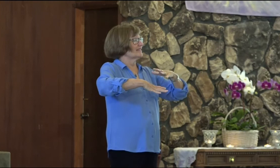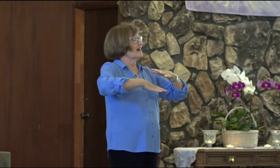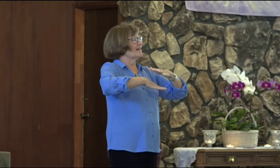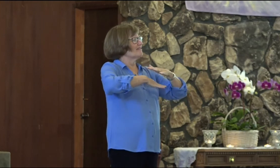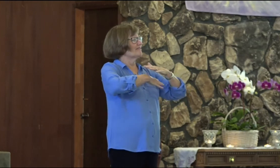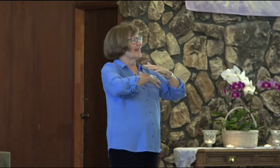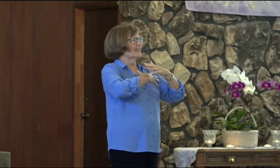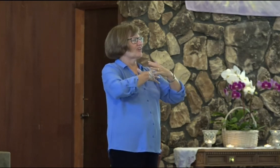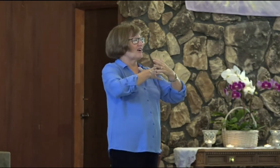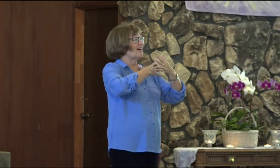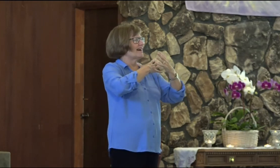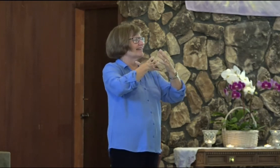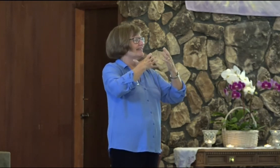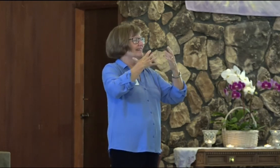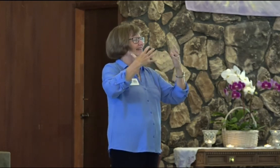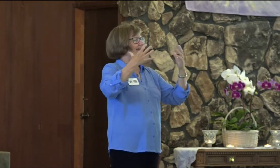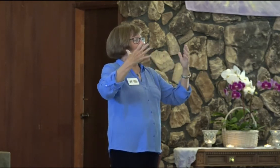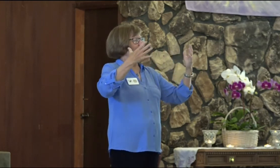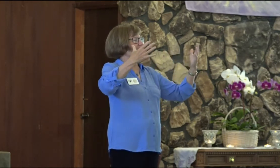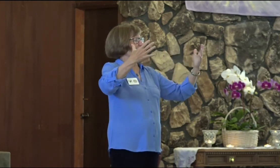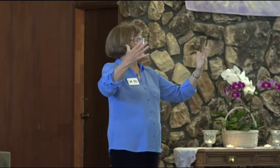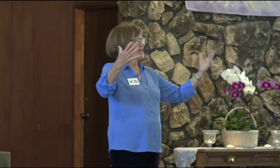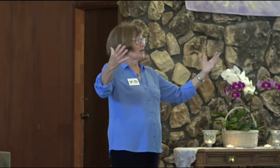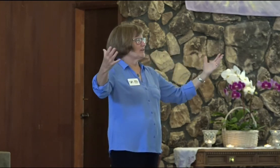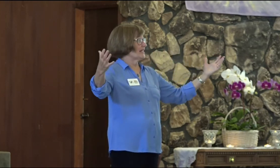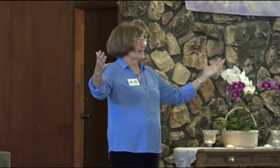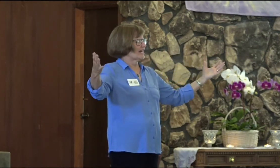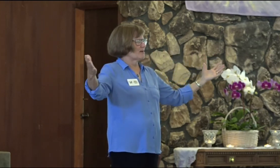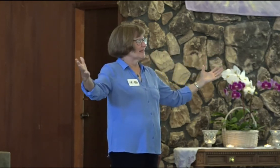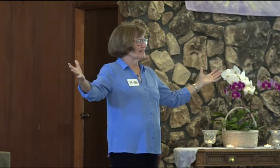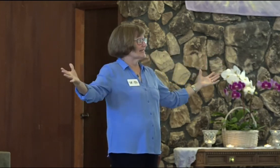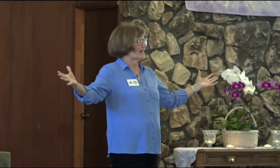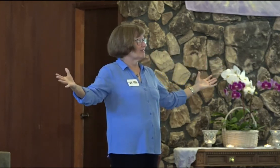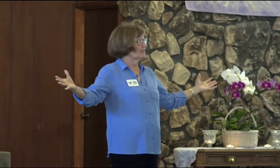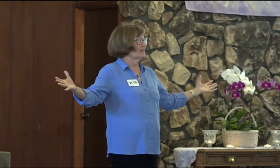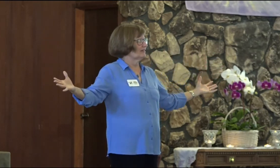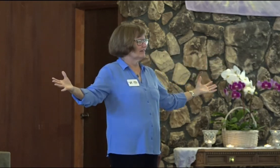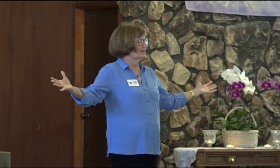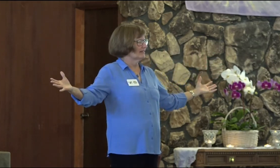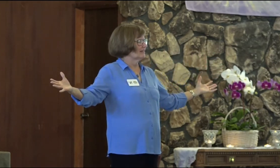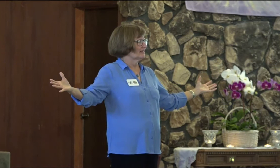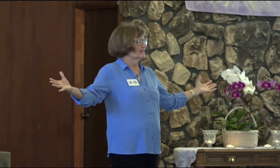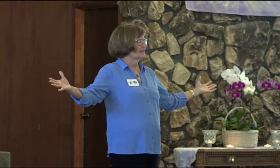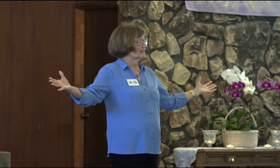love and God and sharing and coming together.